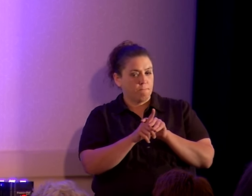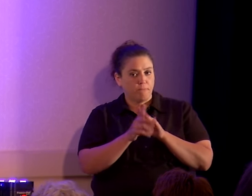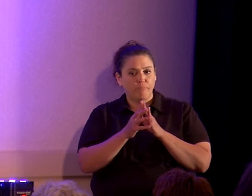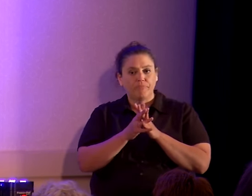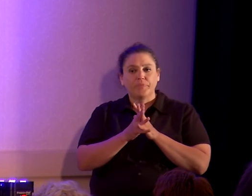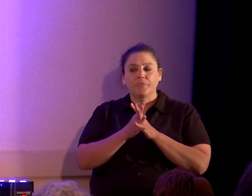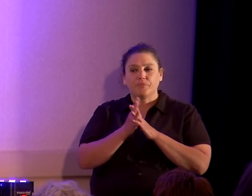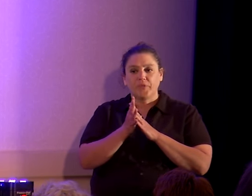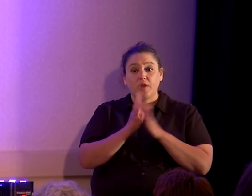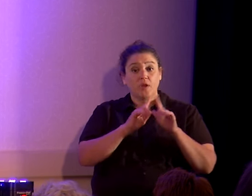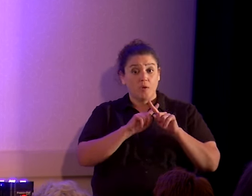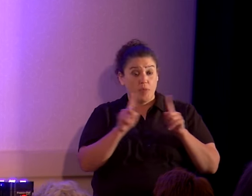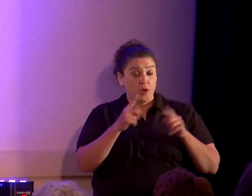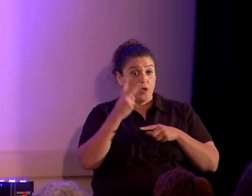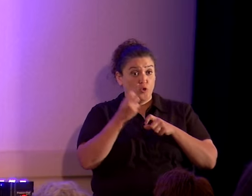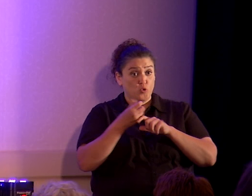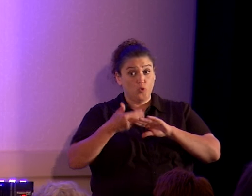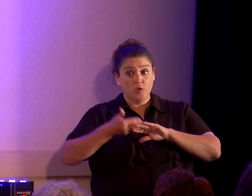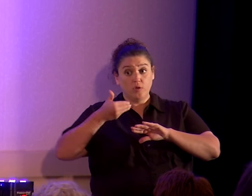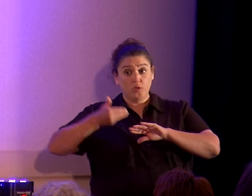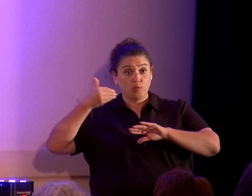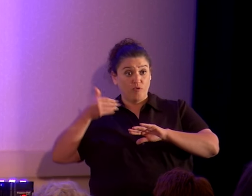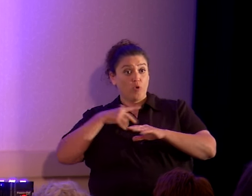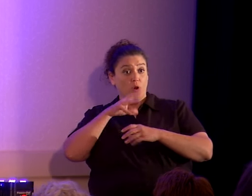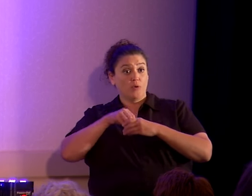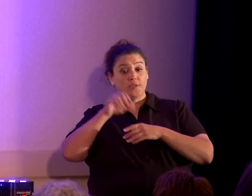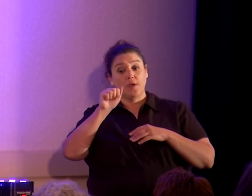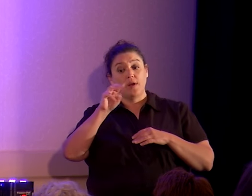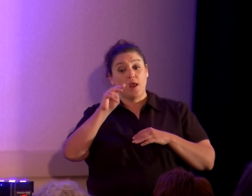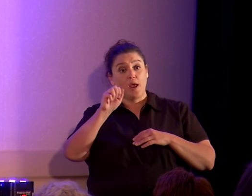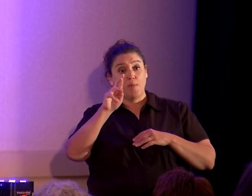But, two years earlier, I was in Amarillo for a debate.